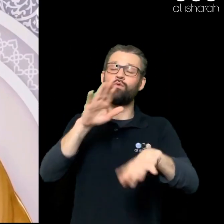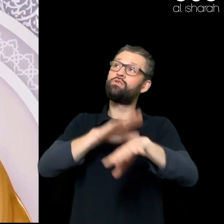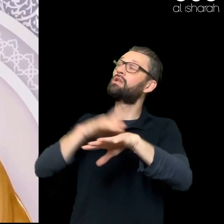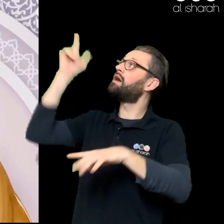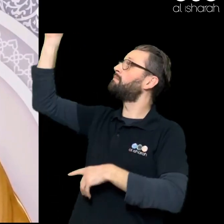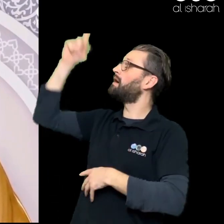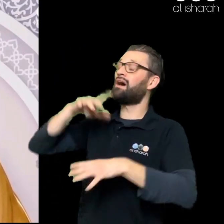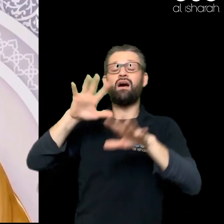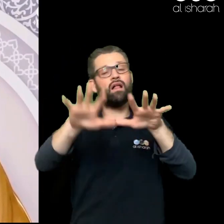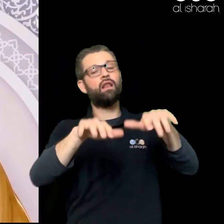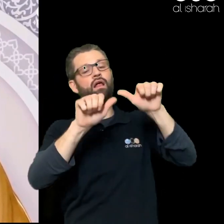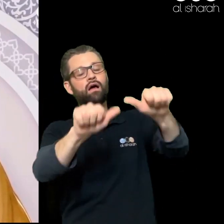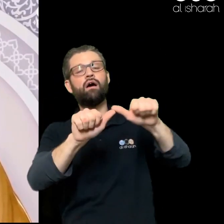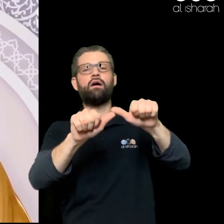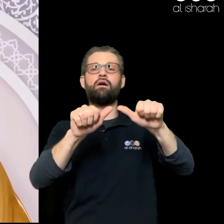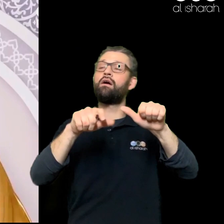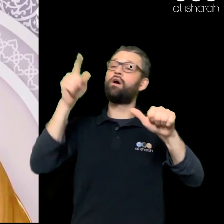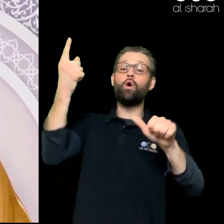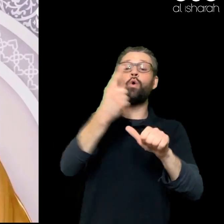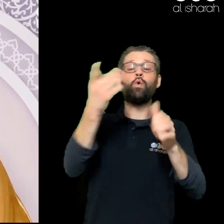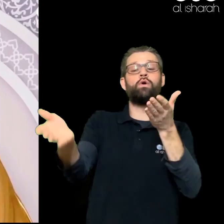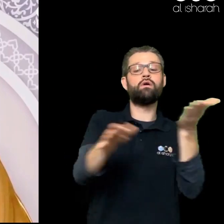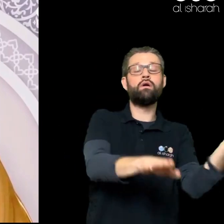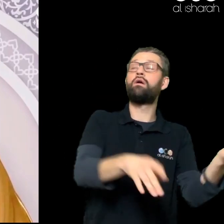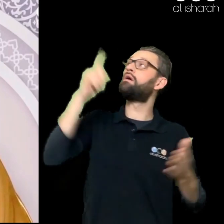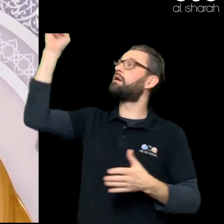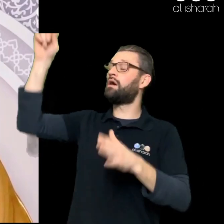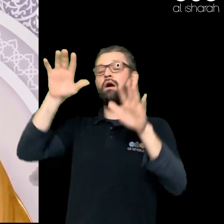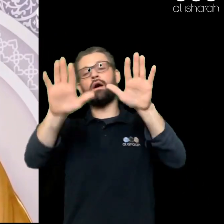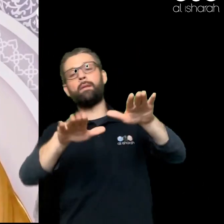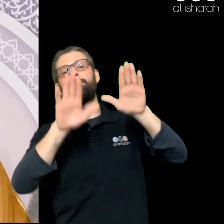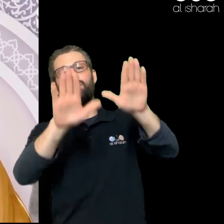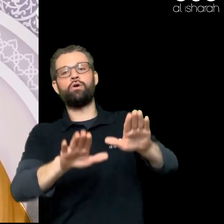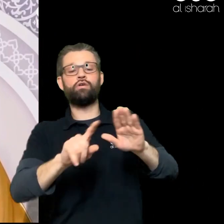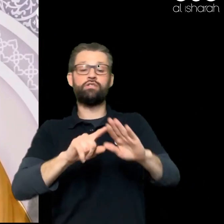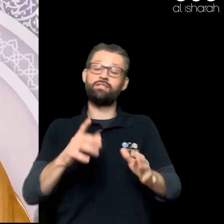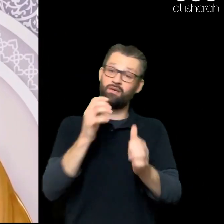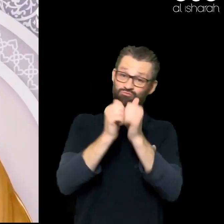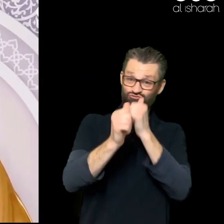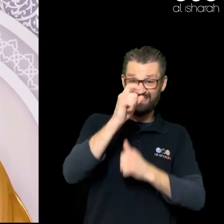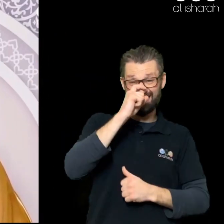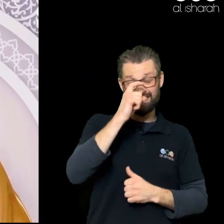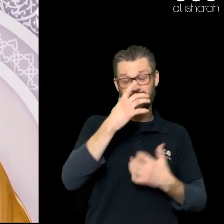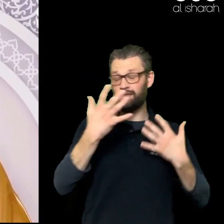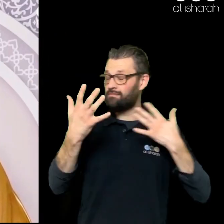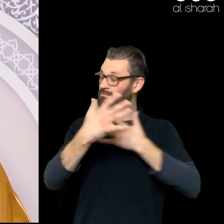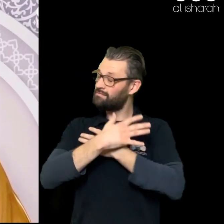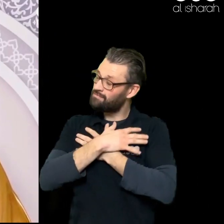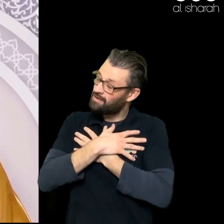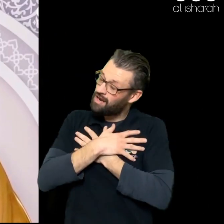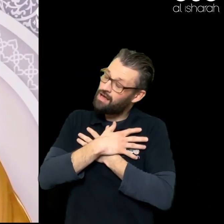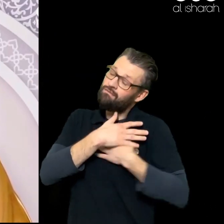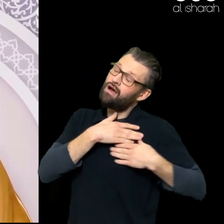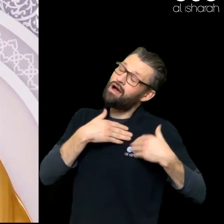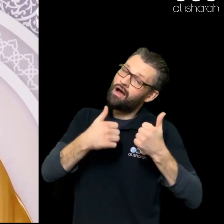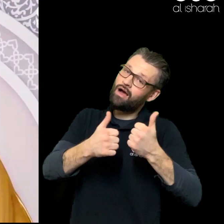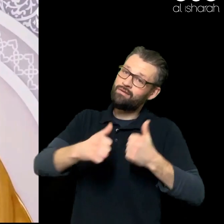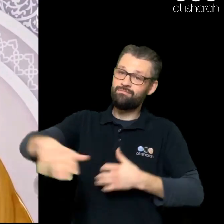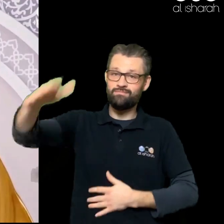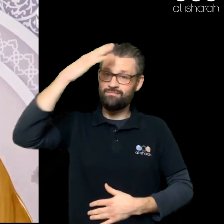Have Mercy On Them My Brothers And Sisters With Much Love Much Kindness I Say Assalamualaikum Wa Rahmatullahi Wa Barakatuh Wa